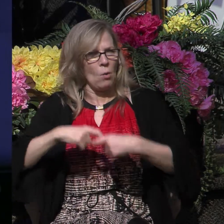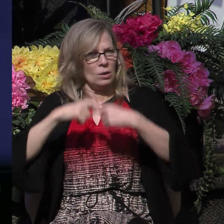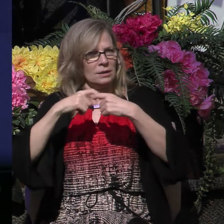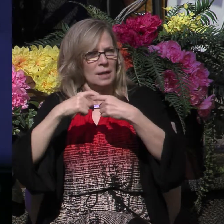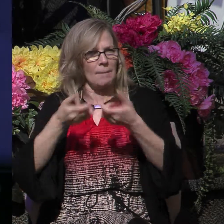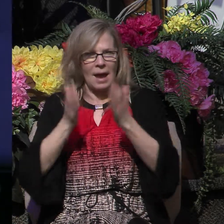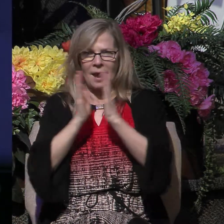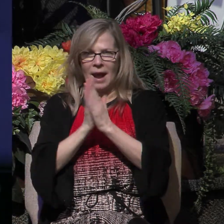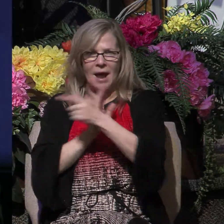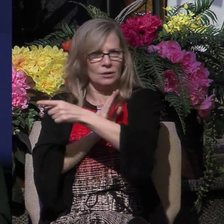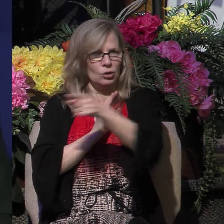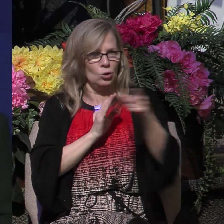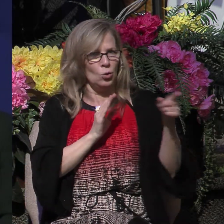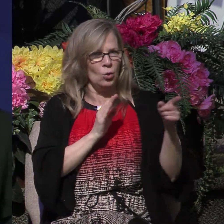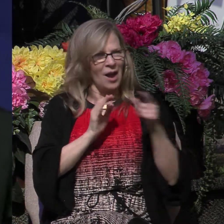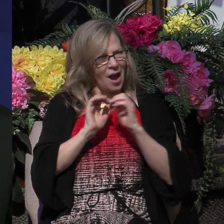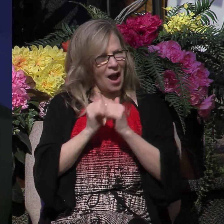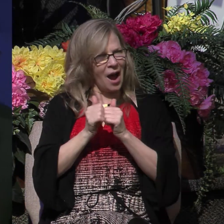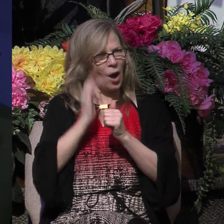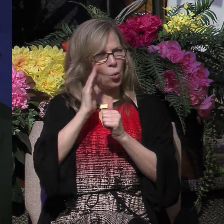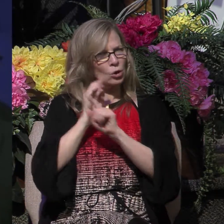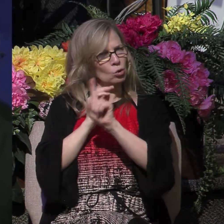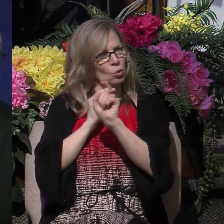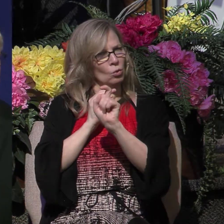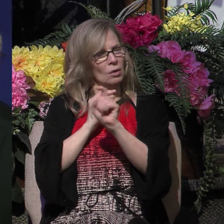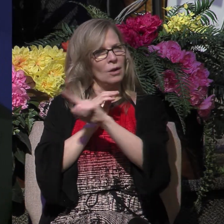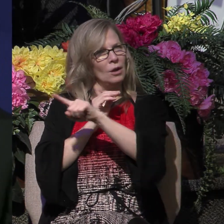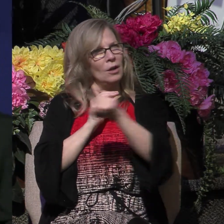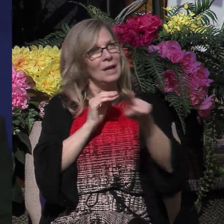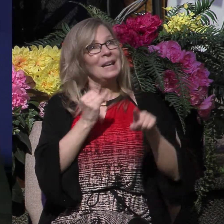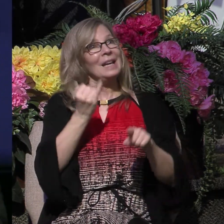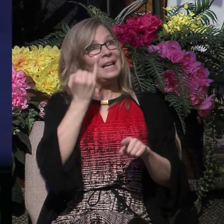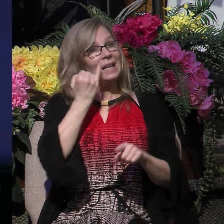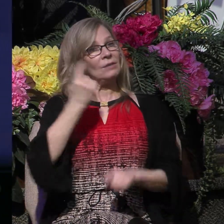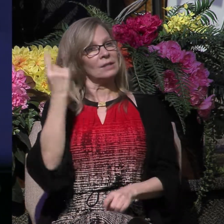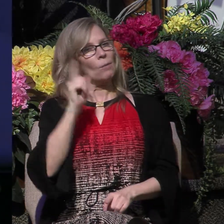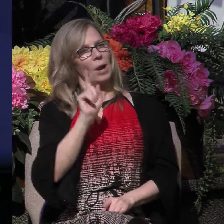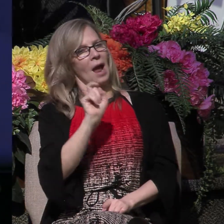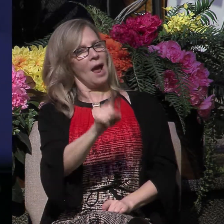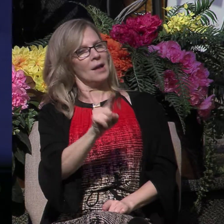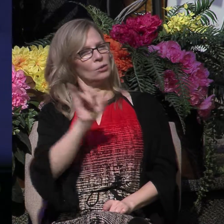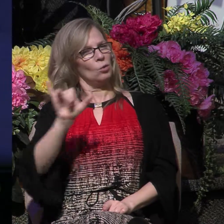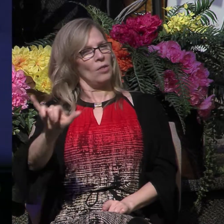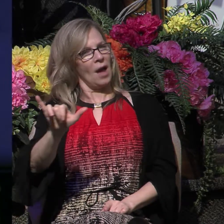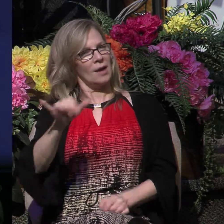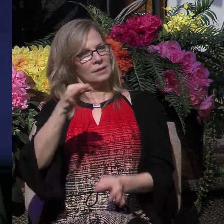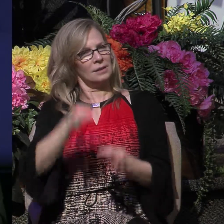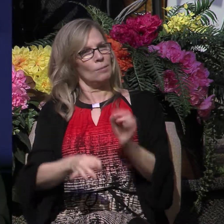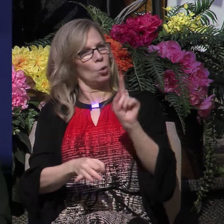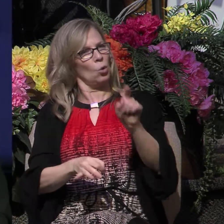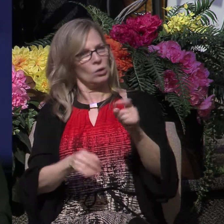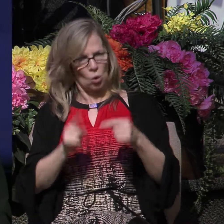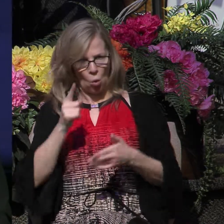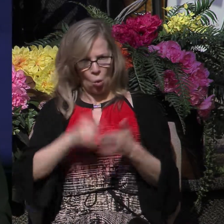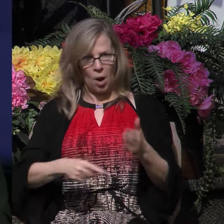how you would answer someone like that if they asked you that question, what must I